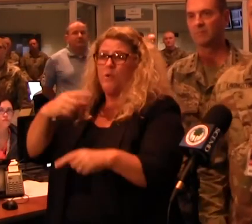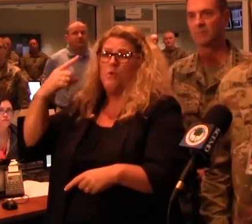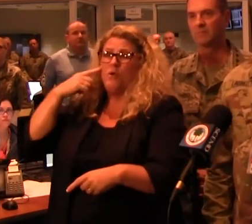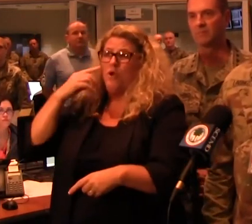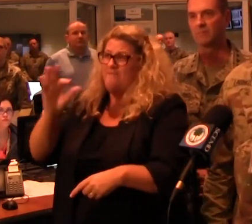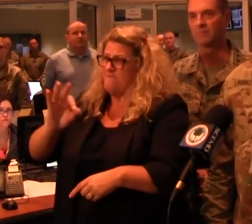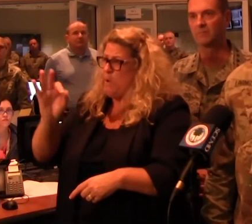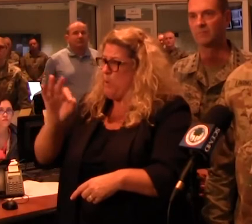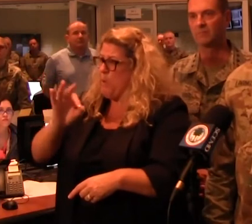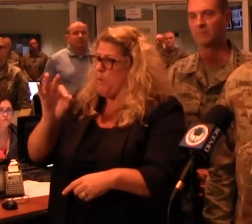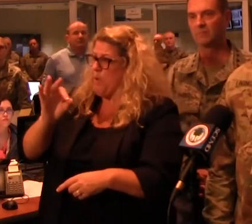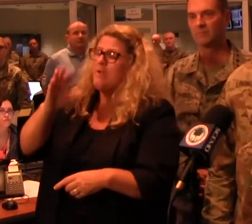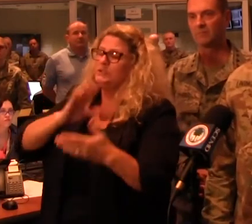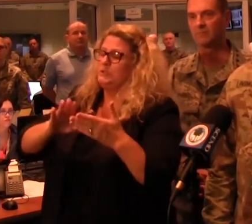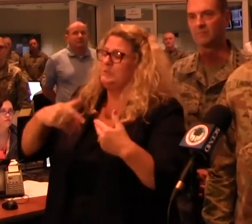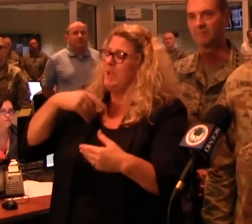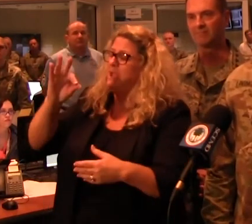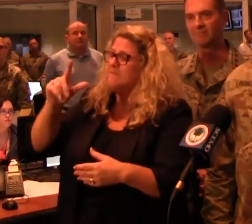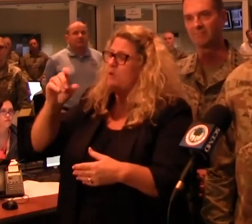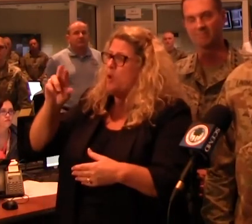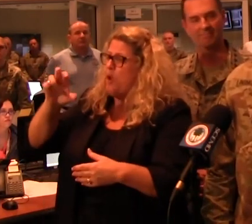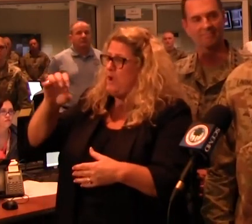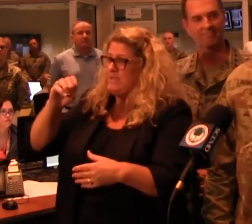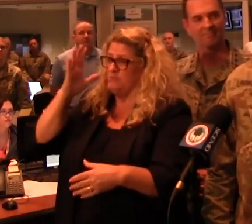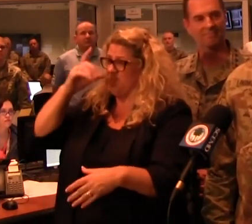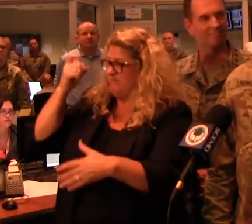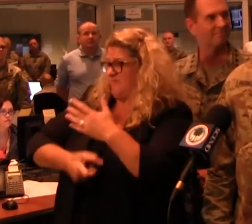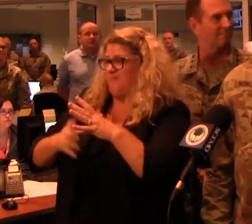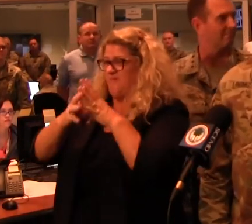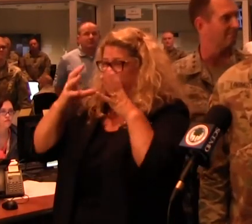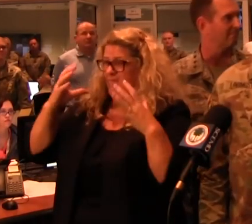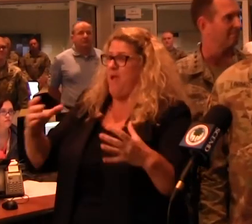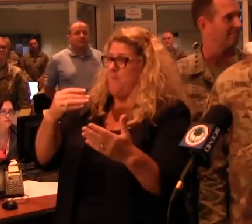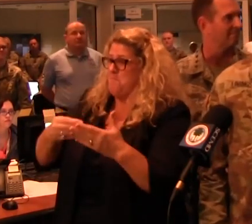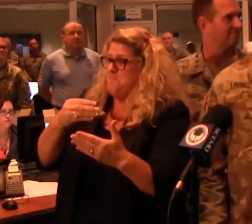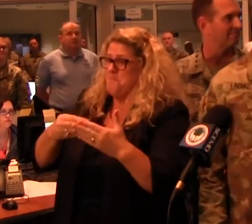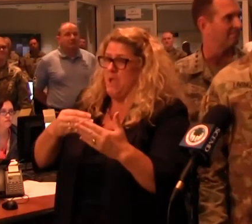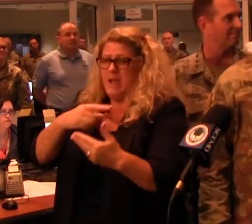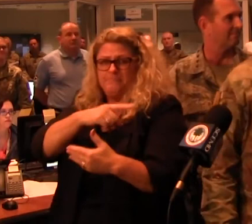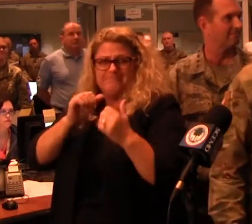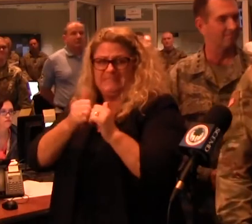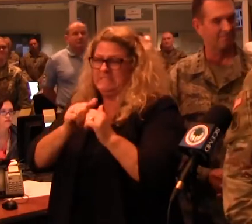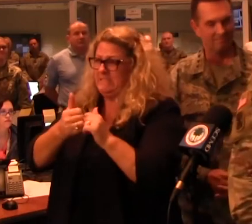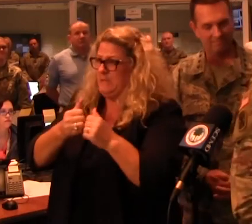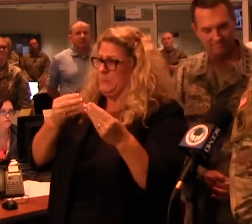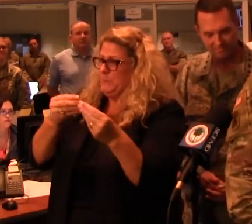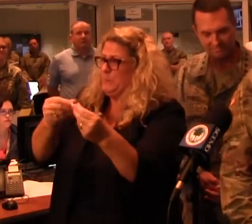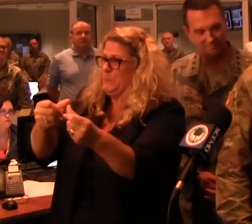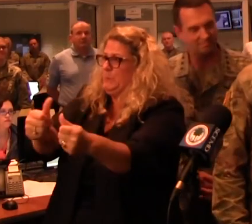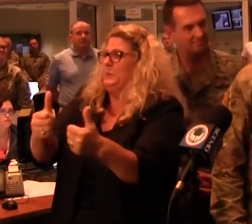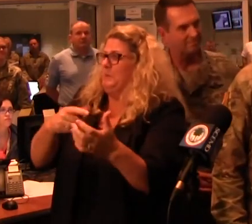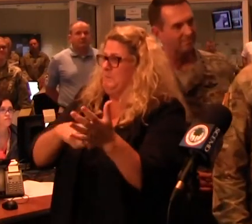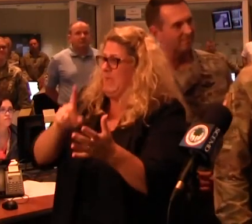ten most costly storms. I mean, anybody want to talk about how you guys are going to deal with that, the damages, how you're going to prepare to get South Carolina and North Carolina back together?